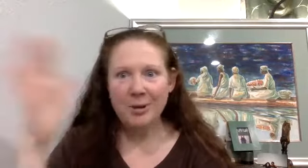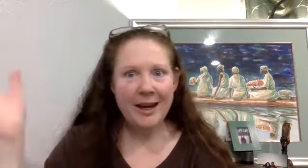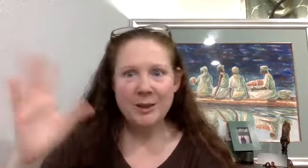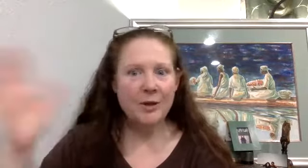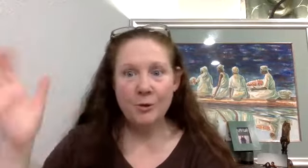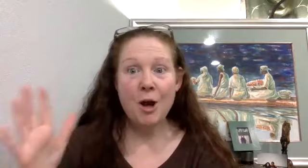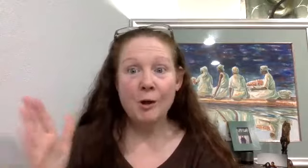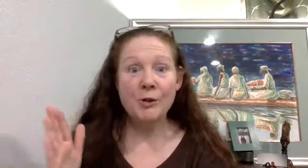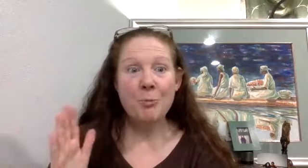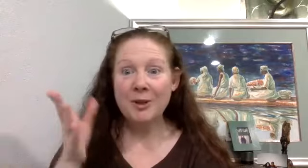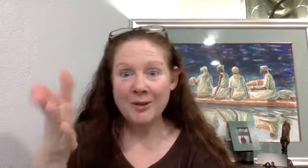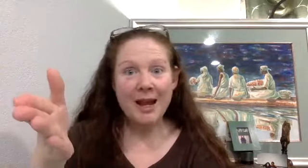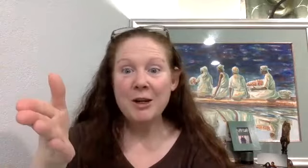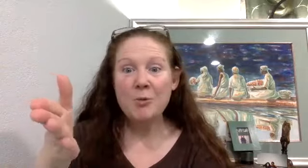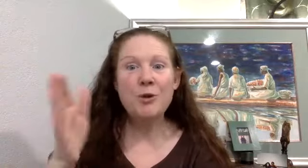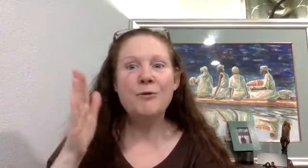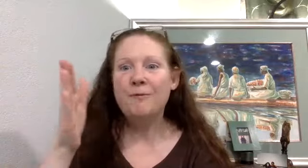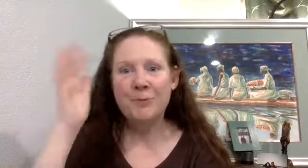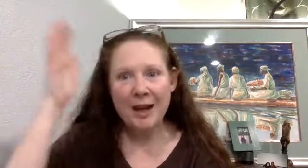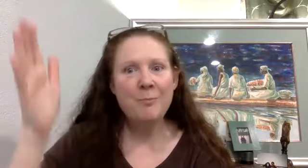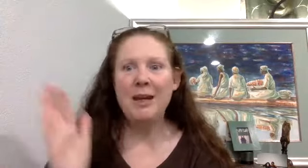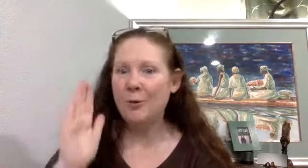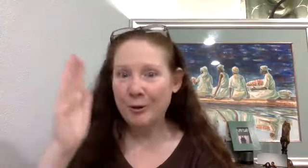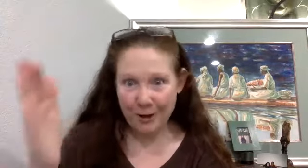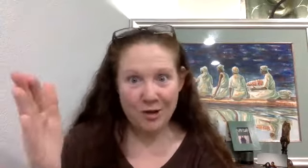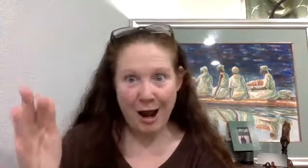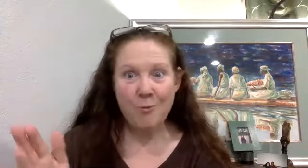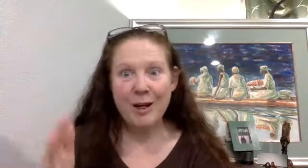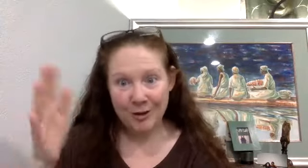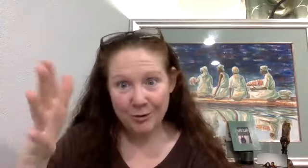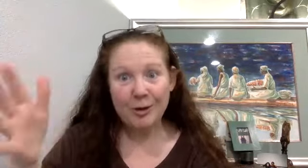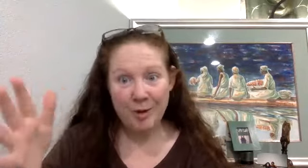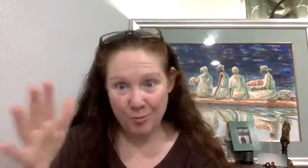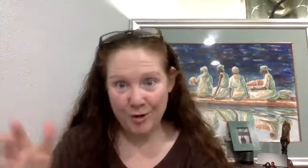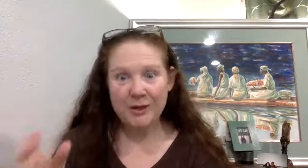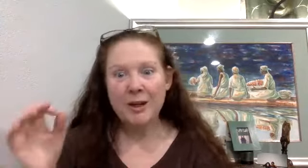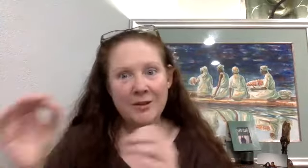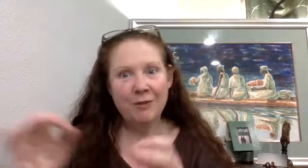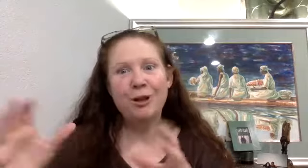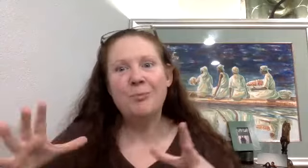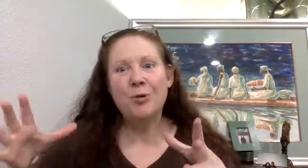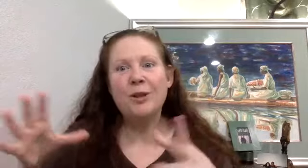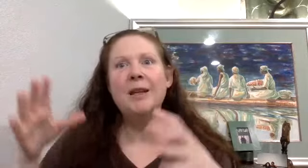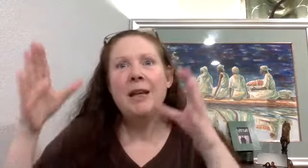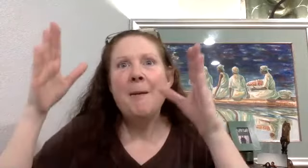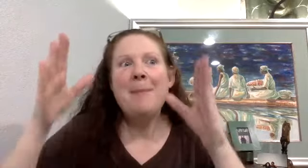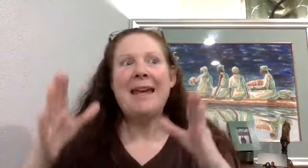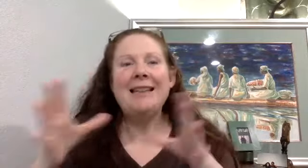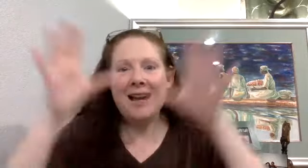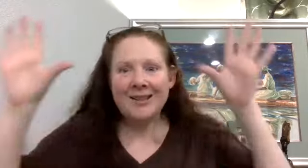plans because who knows. But the second you think of me, you want to reach out, we can do a little bit more of this. We can see if we can pull it, make it less.